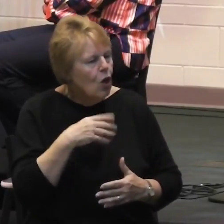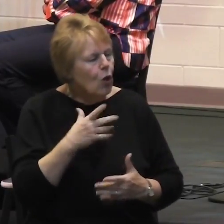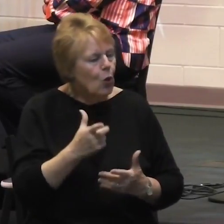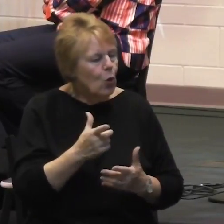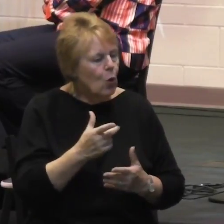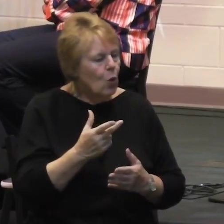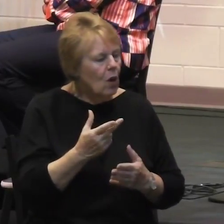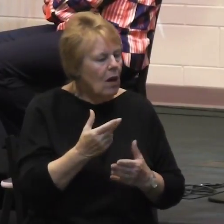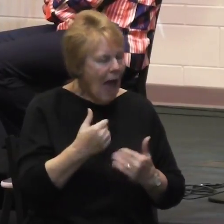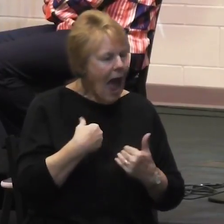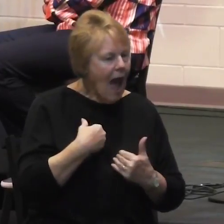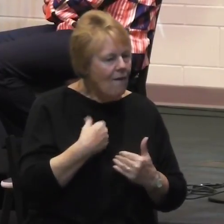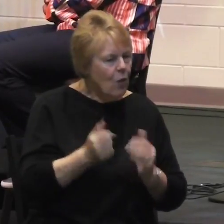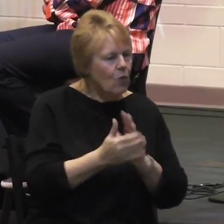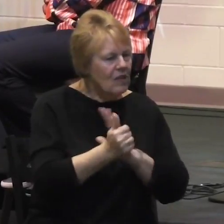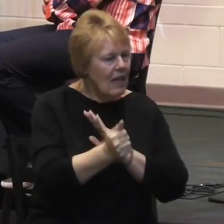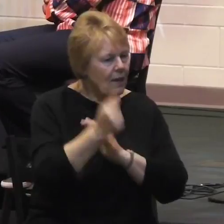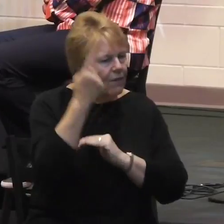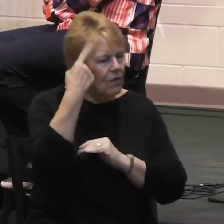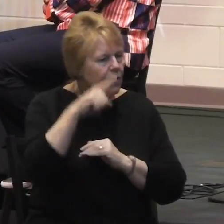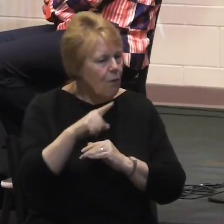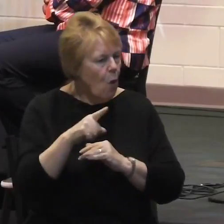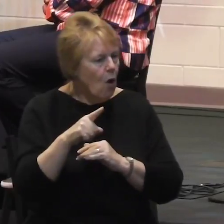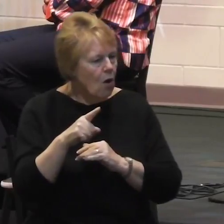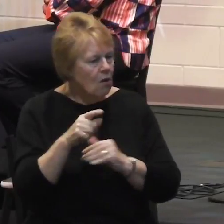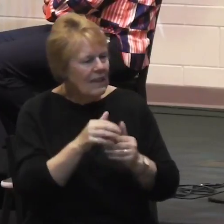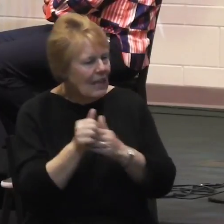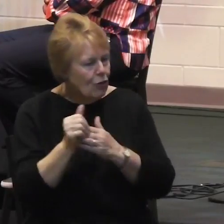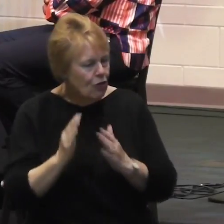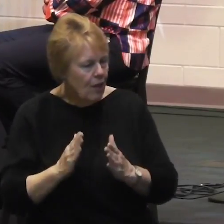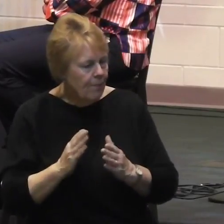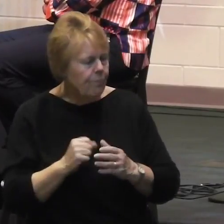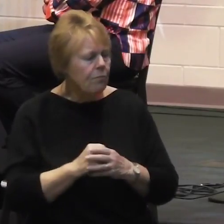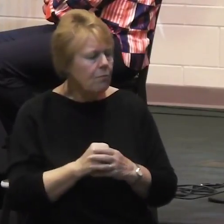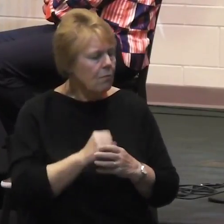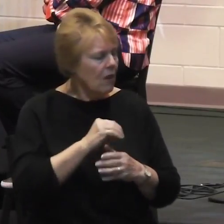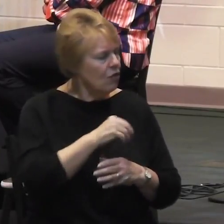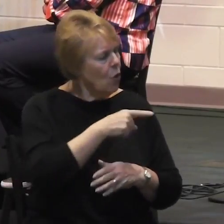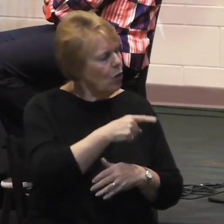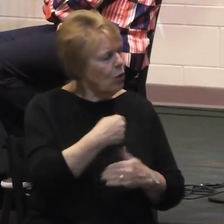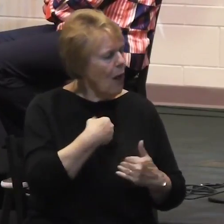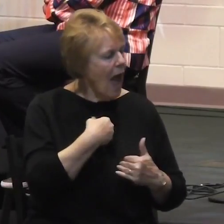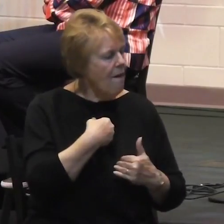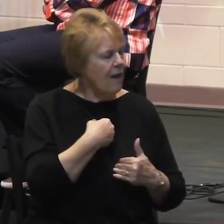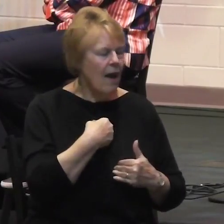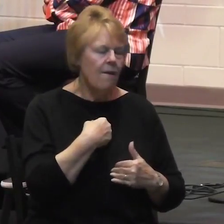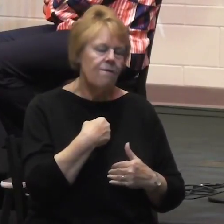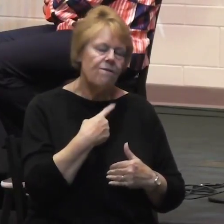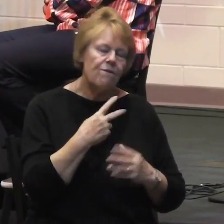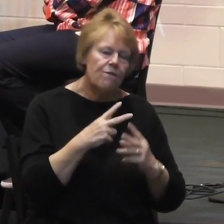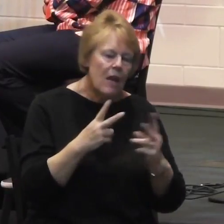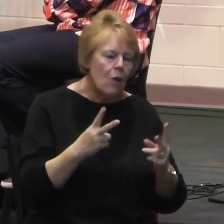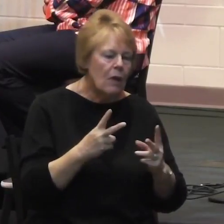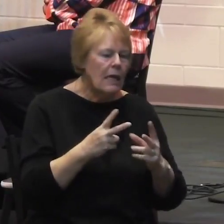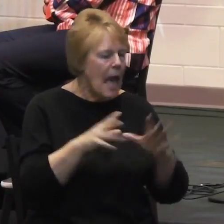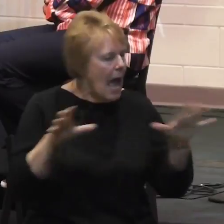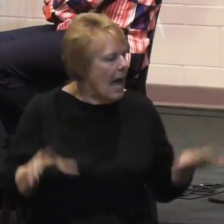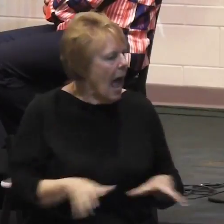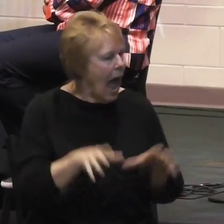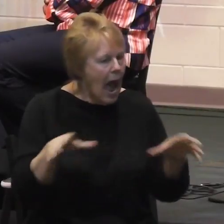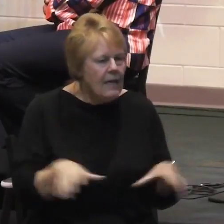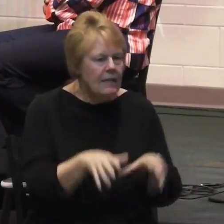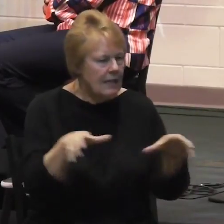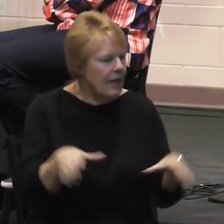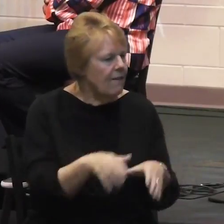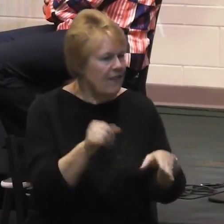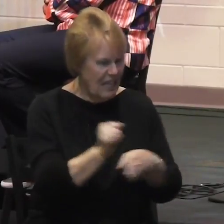And so you have virtually a seminary, a robust intern program. And